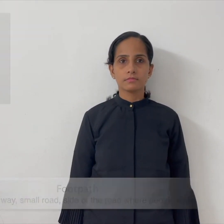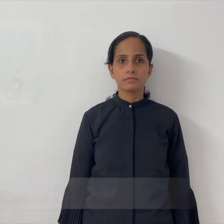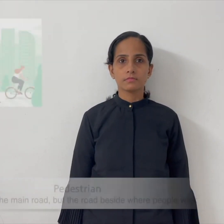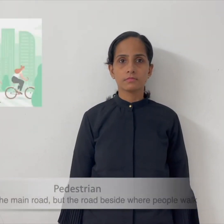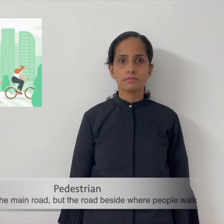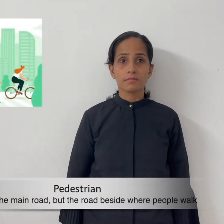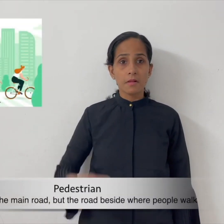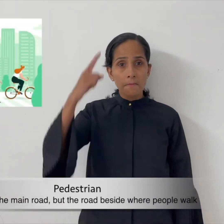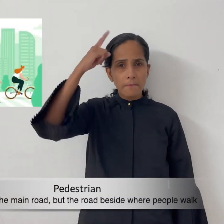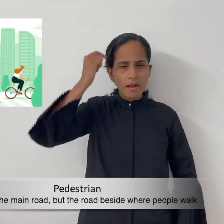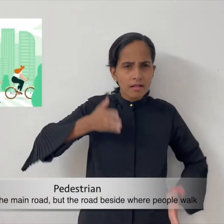pedestrian